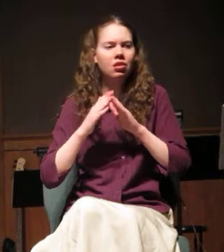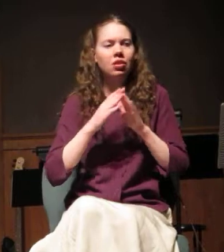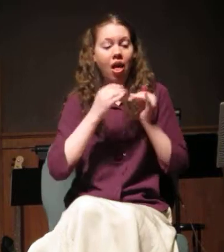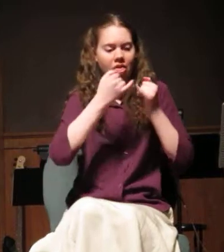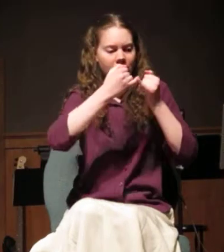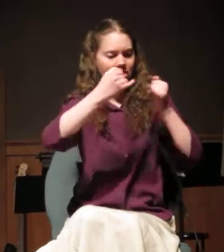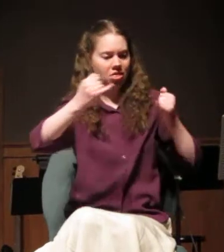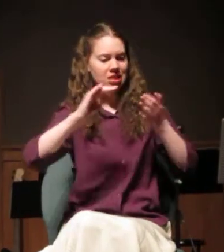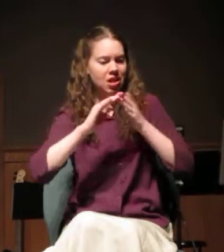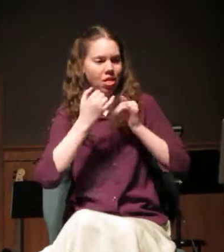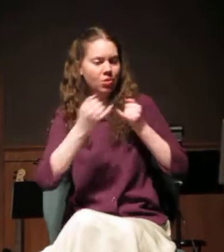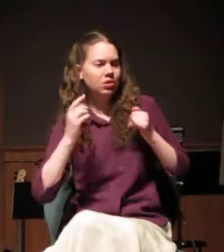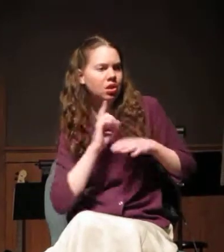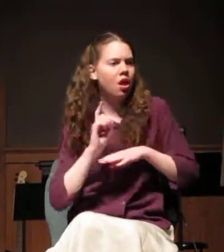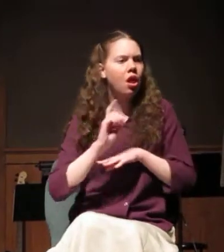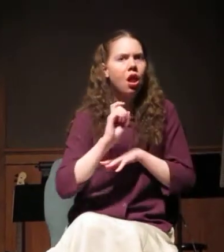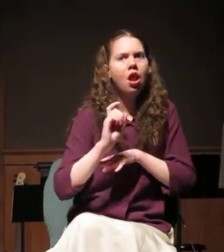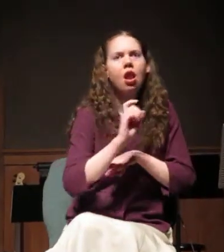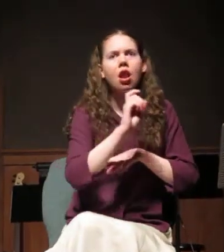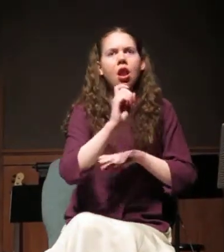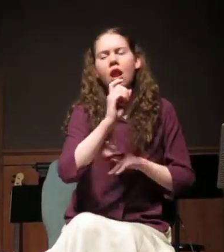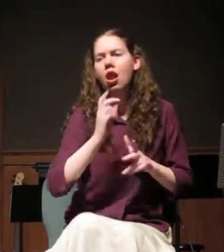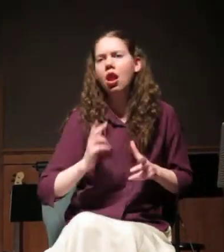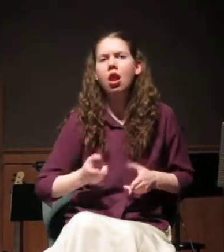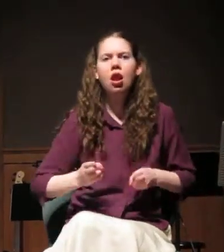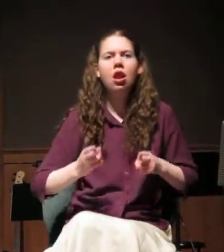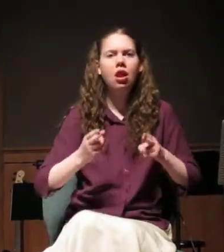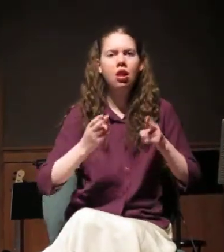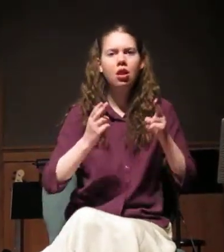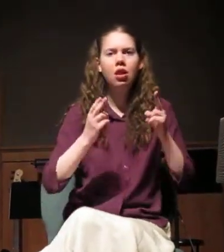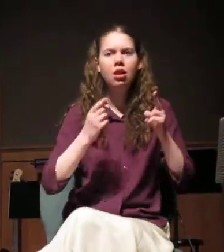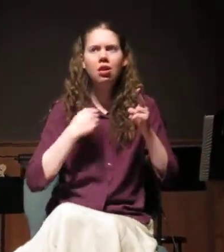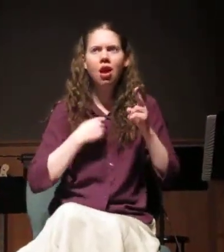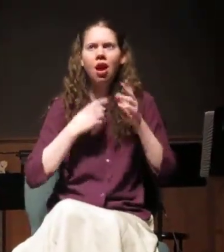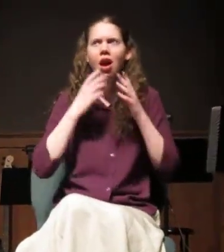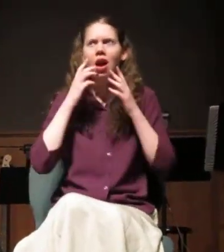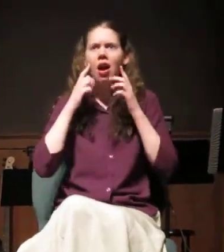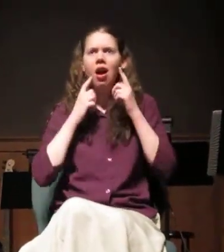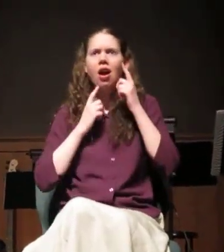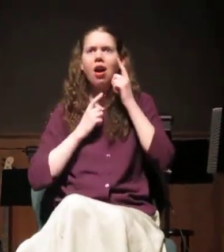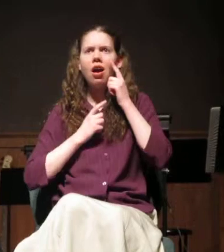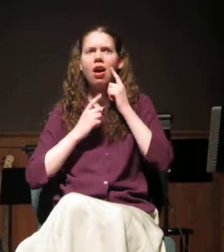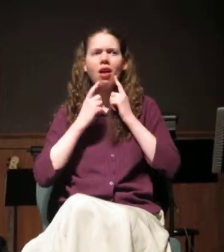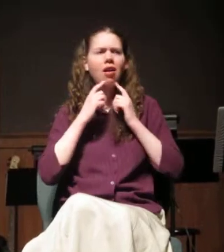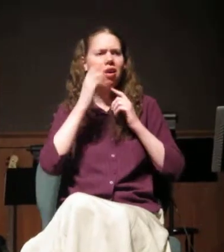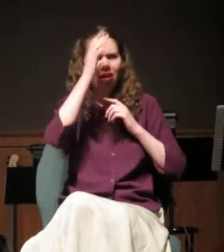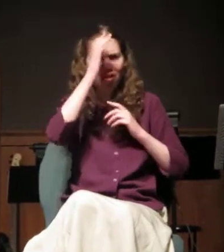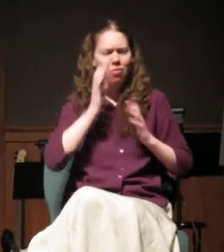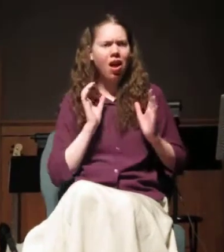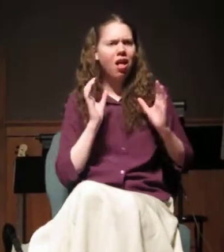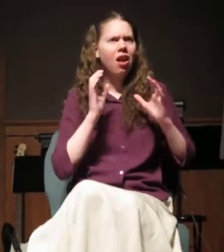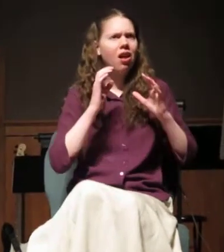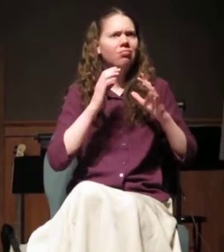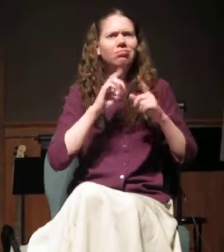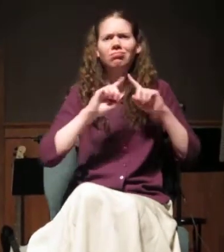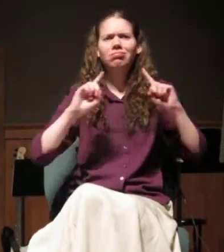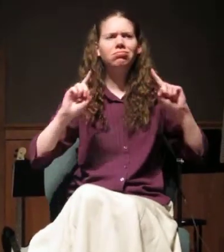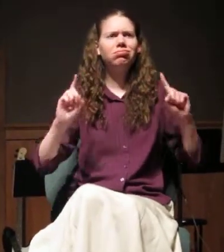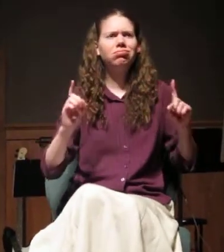its limits, and he rushed beyond. I wept to see the change in this man. I hurt to see his sorrow, and yet I needed to see